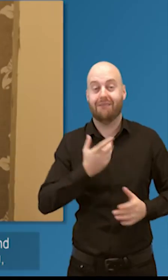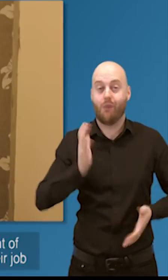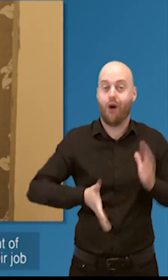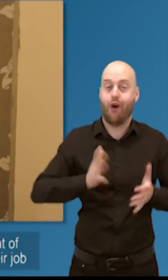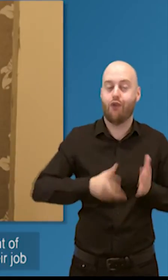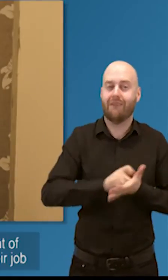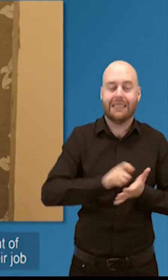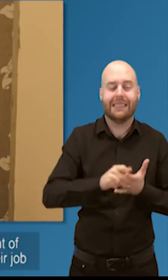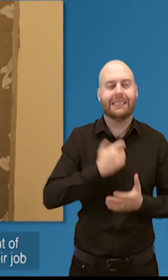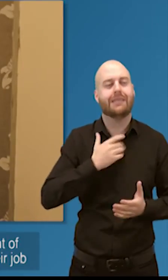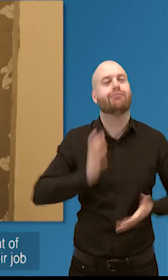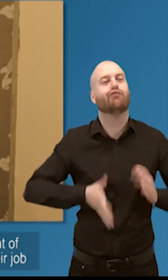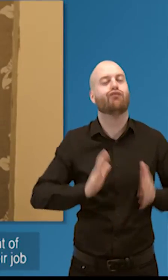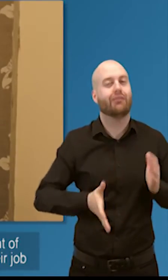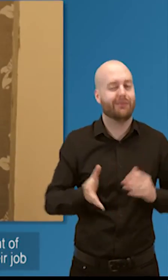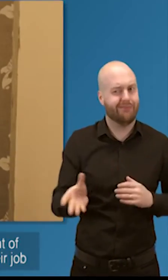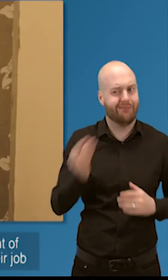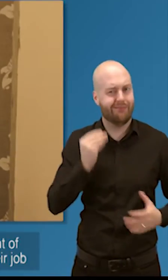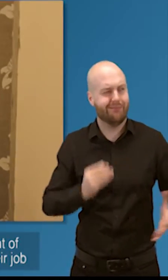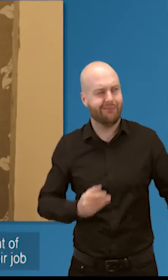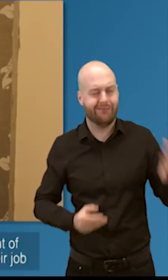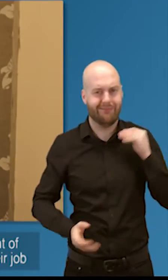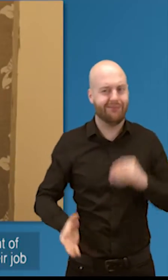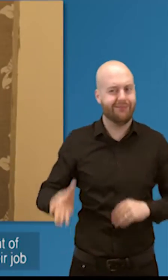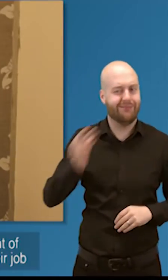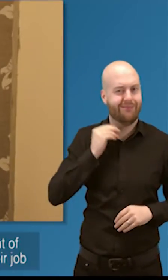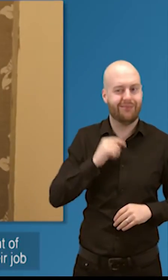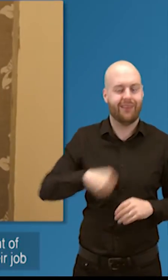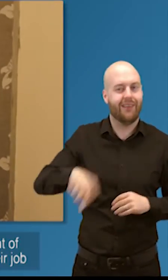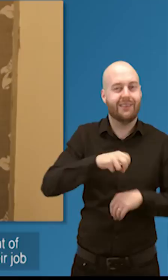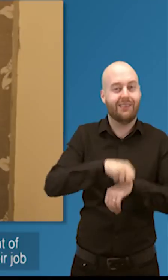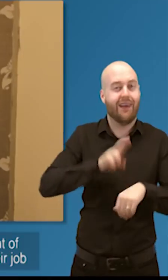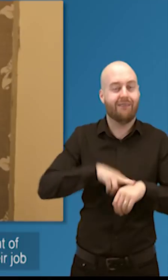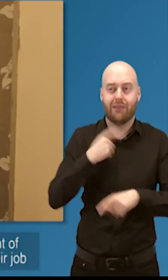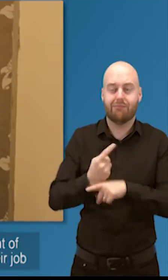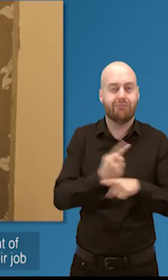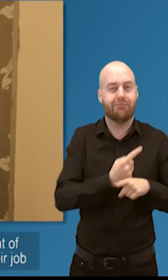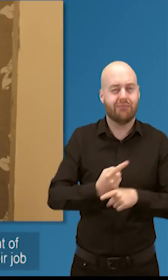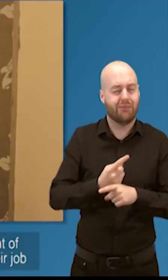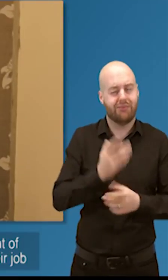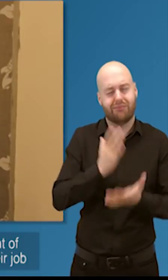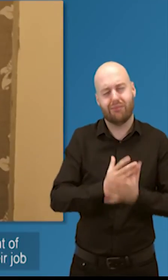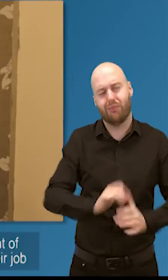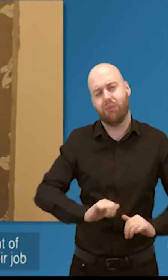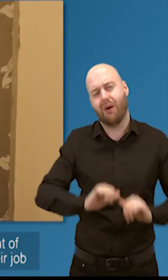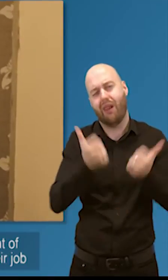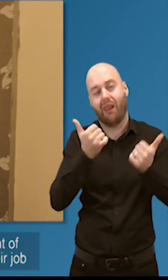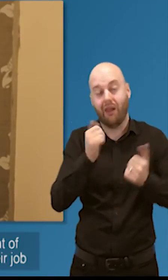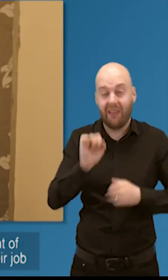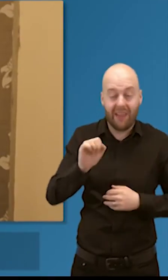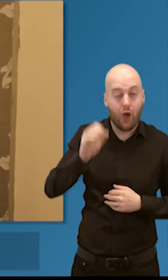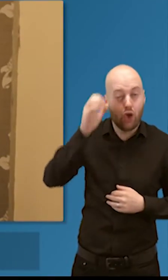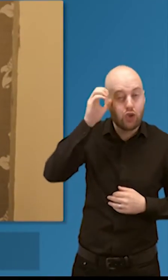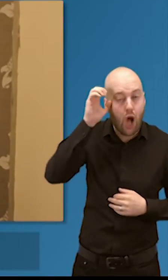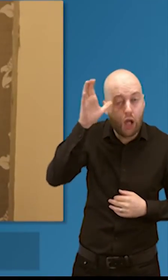some of you and they know their stuff. They have a huge amount of knowledge and depth and they really care that their